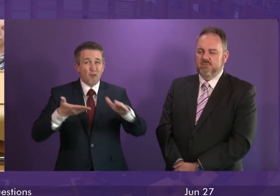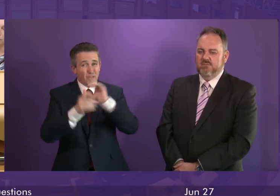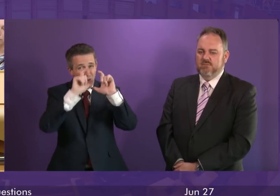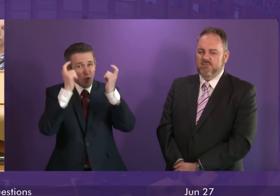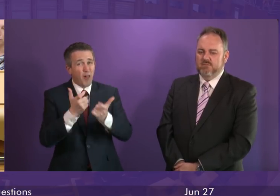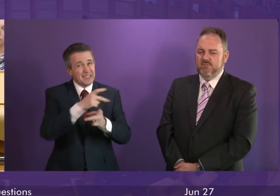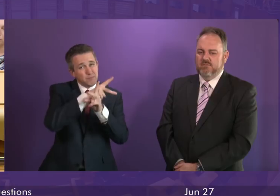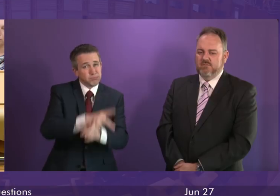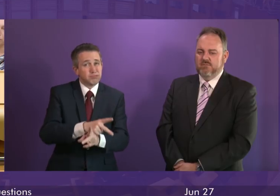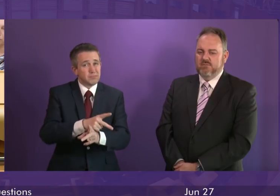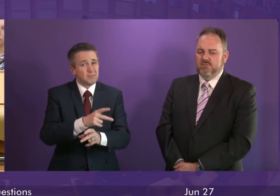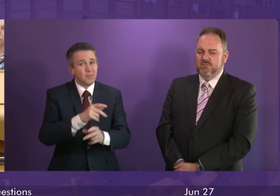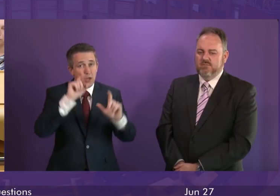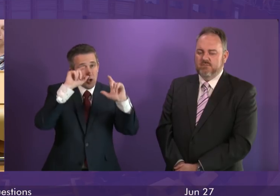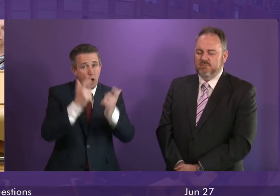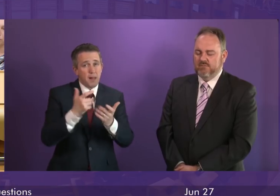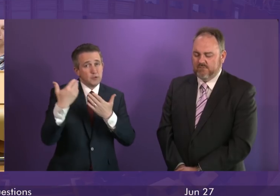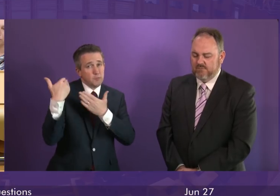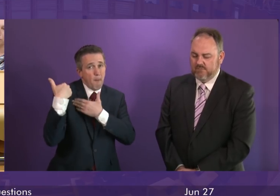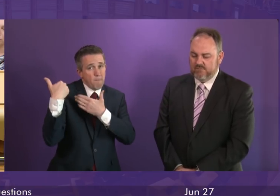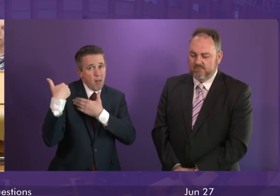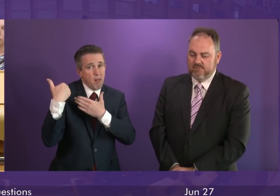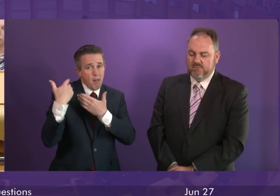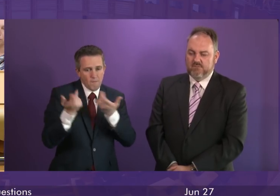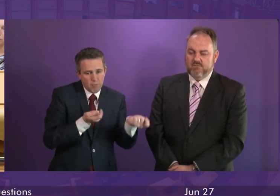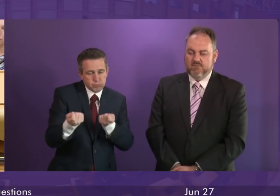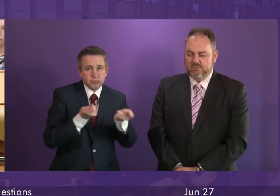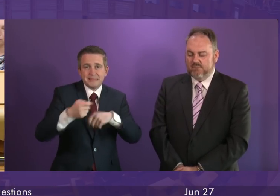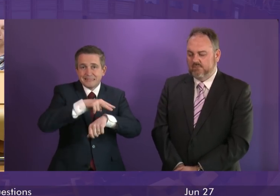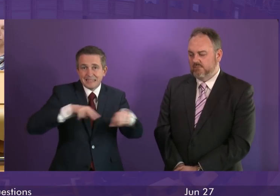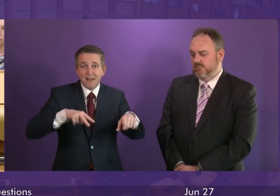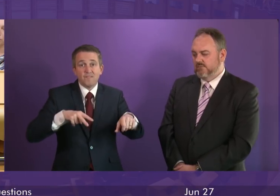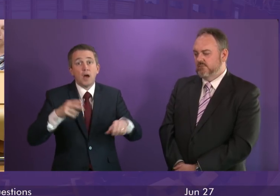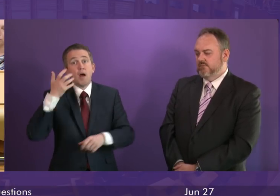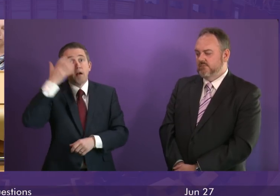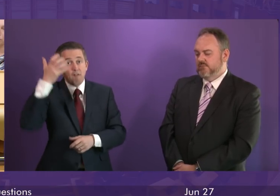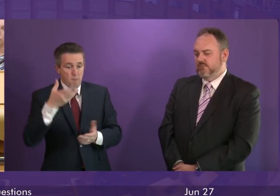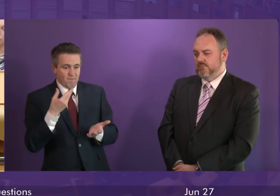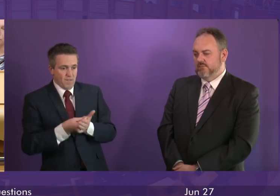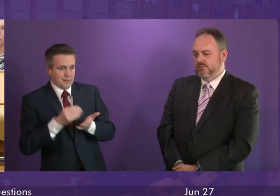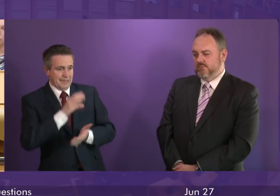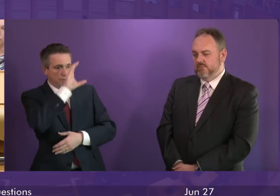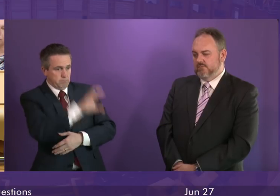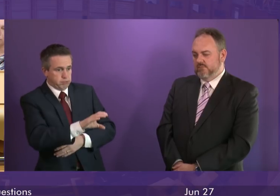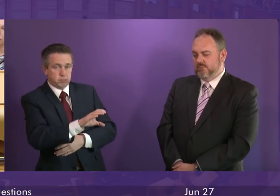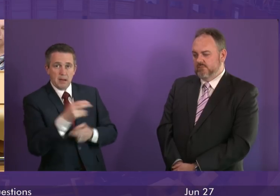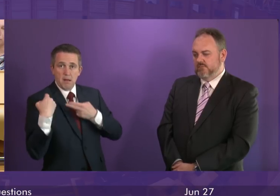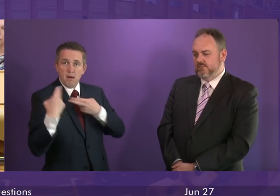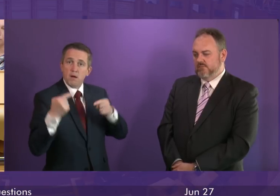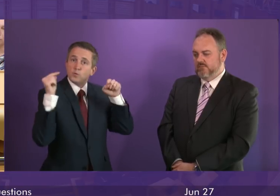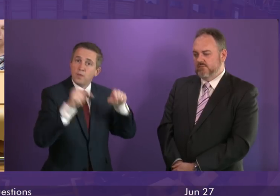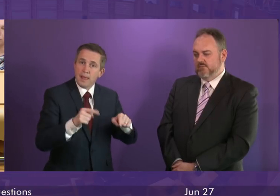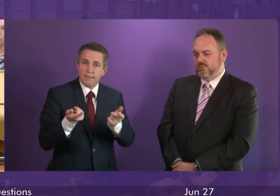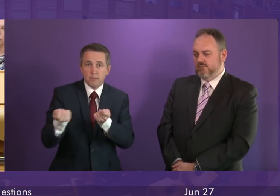responsibility of the Government is to ensure that we fund our colleges. And as Audit Scotland has said, the Scottish Government has been providing